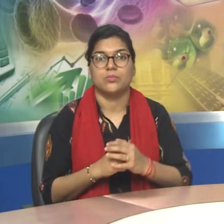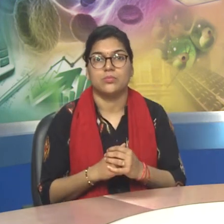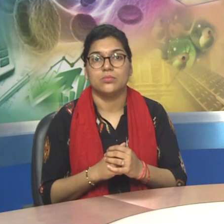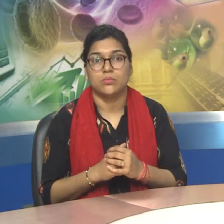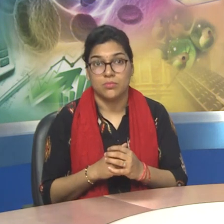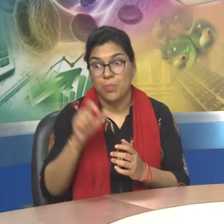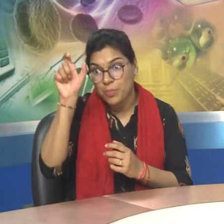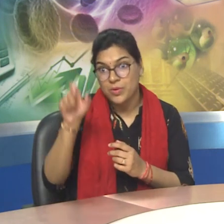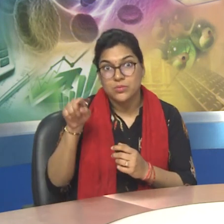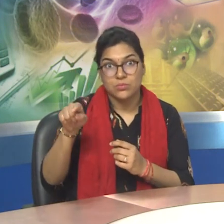1.